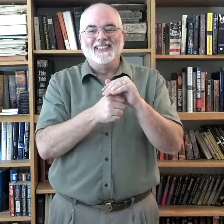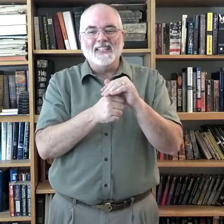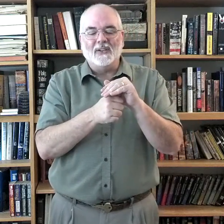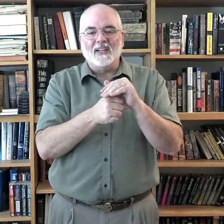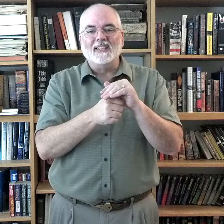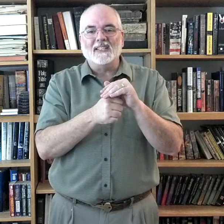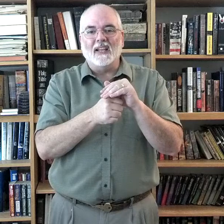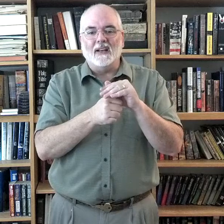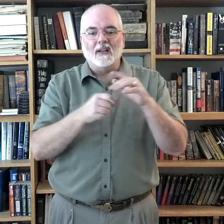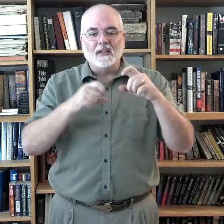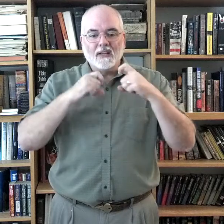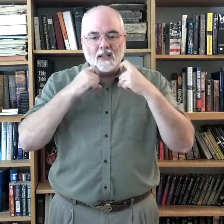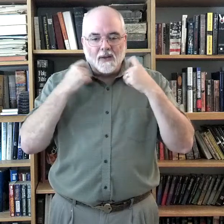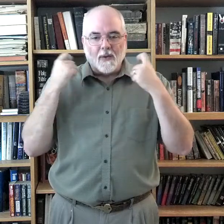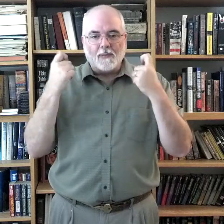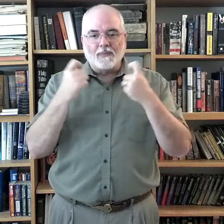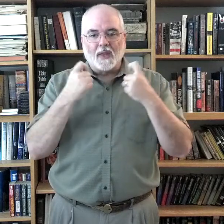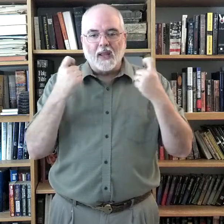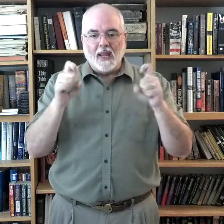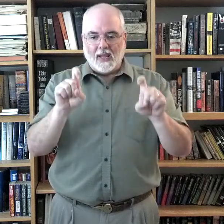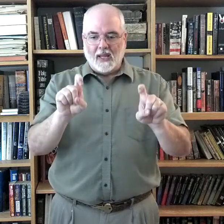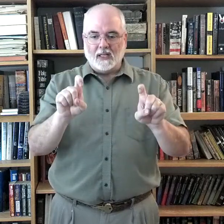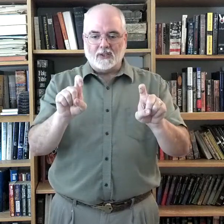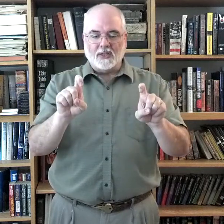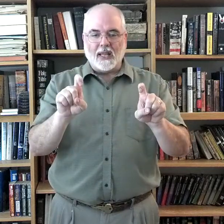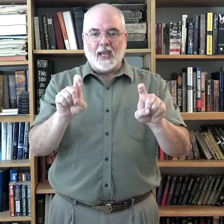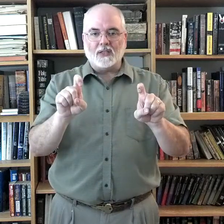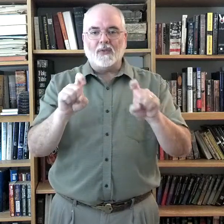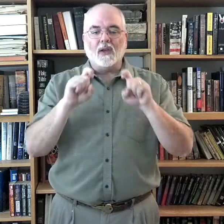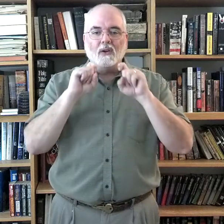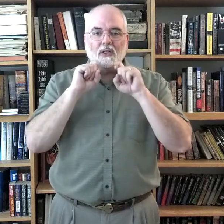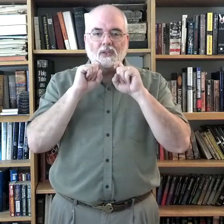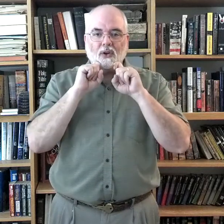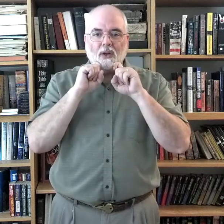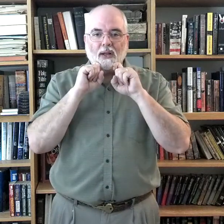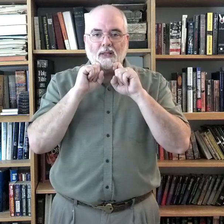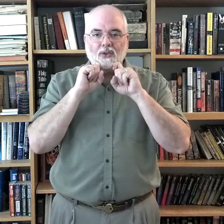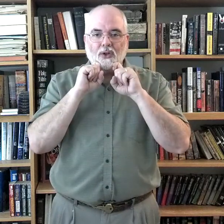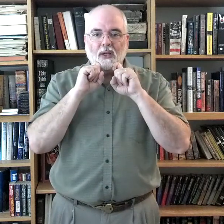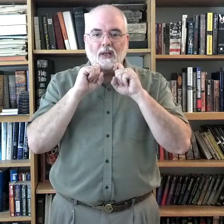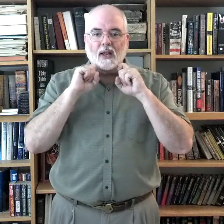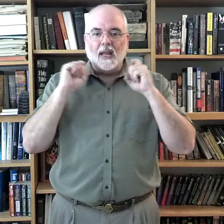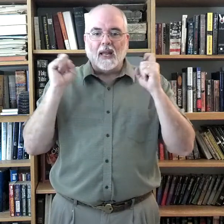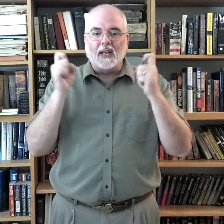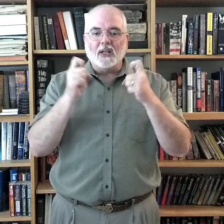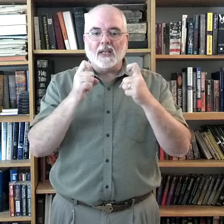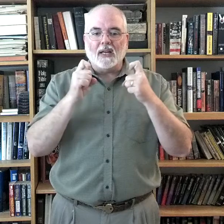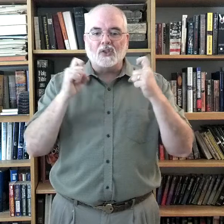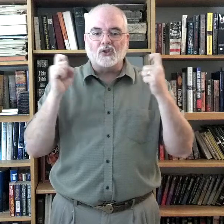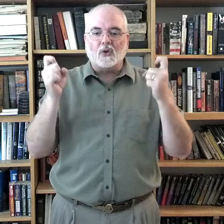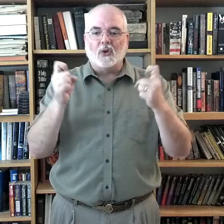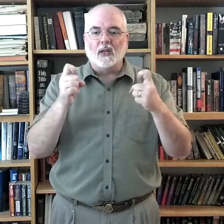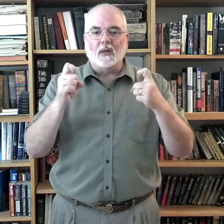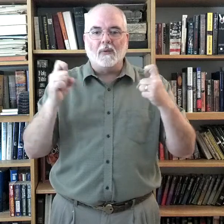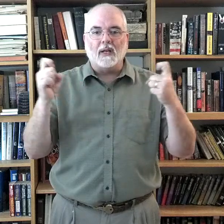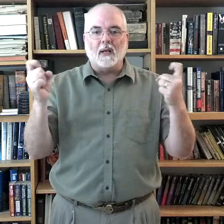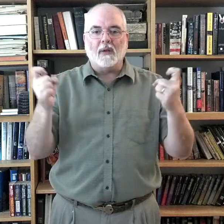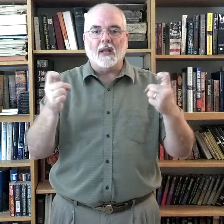Secret sin. And it's just X fingers starting at the chin and just kind of circling a little bit coming out.